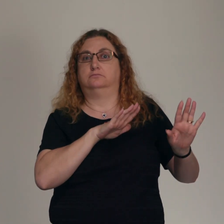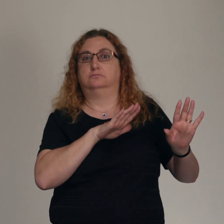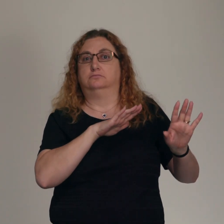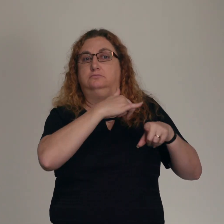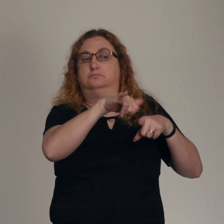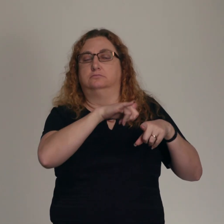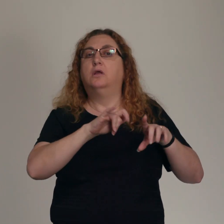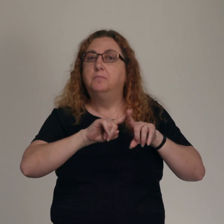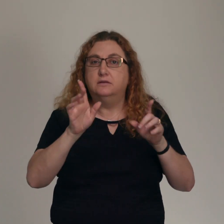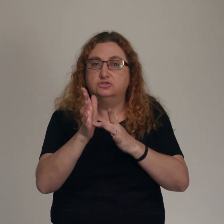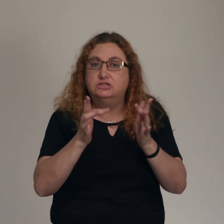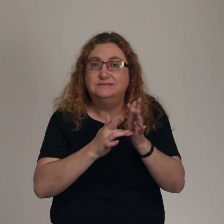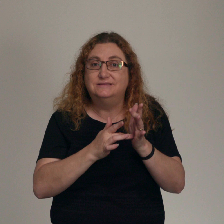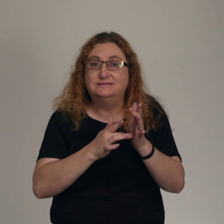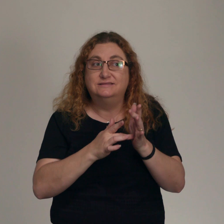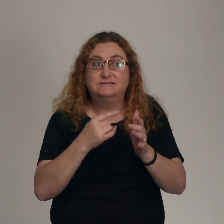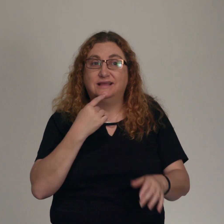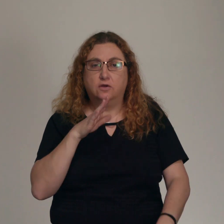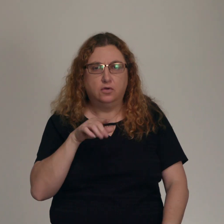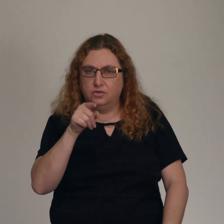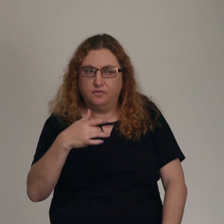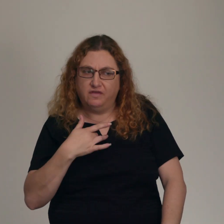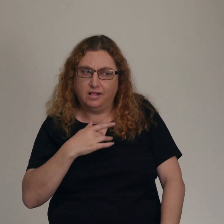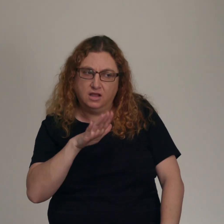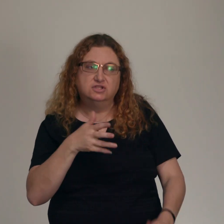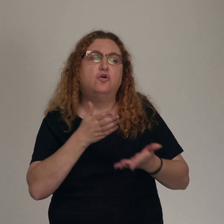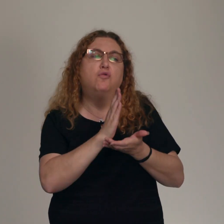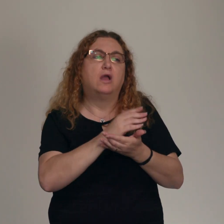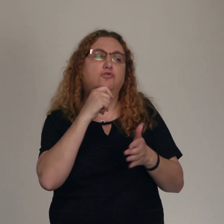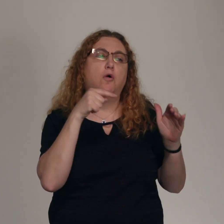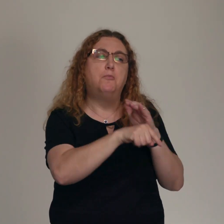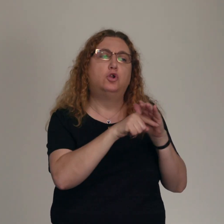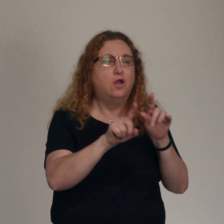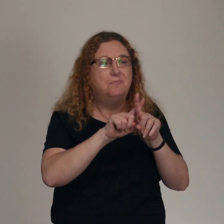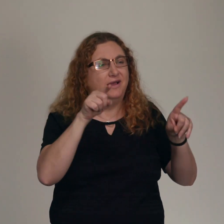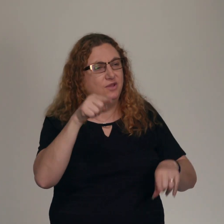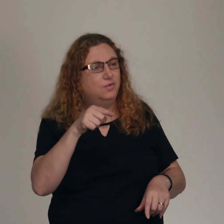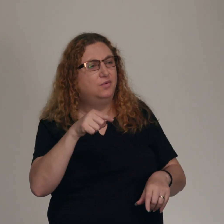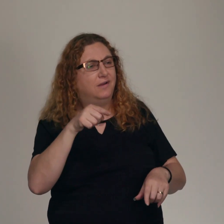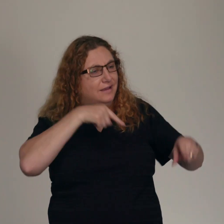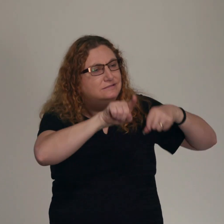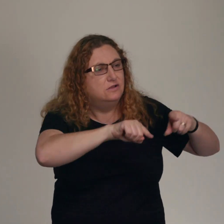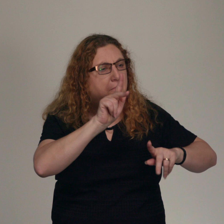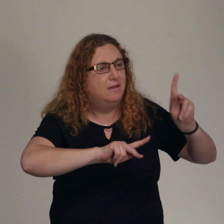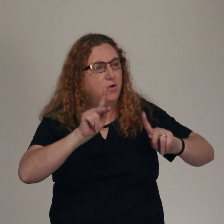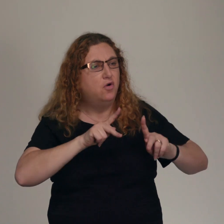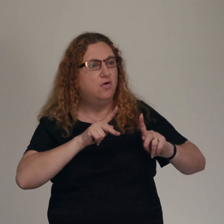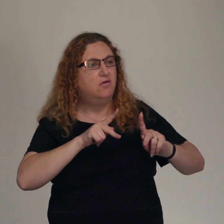Jesus says, look, you think it's okay to just not murder, but you're going around using slurs with people. You